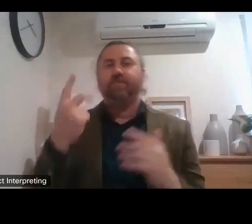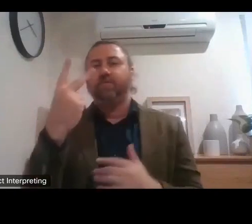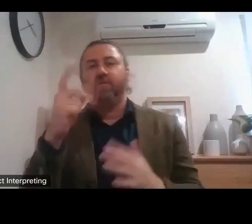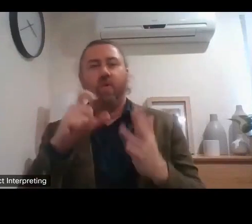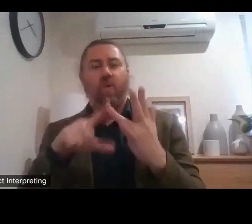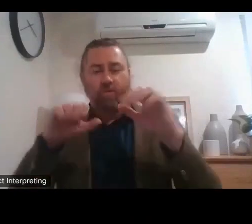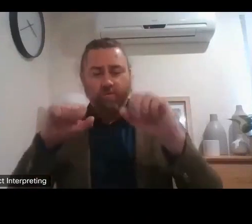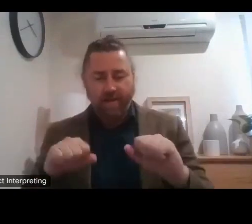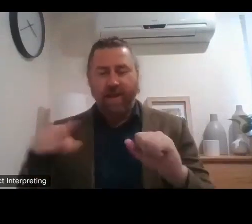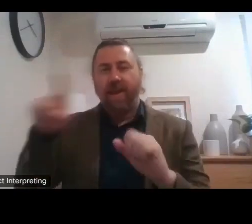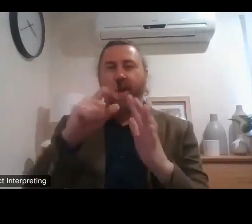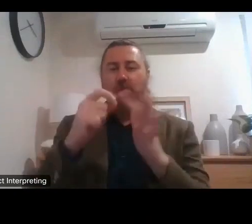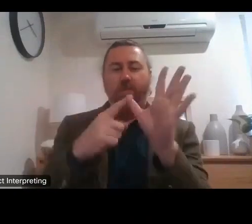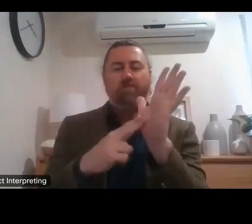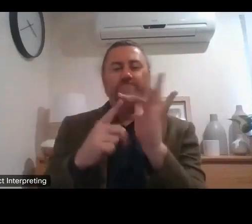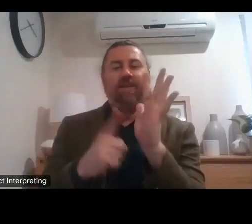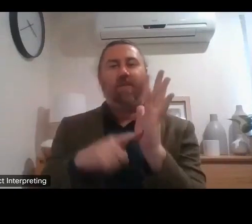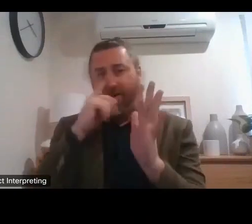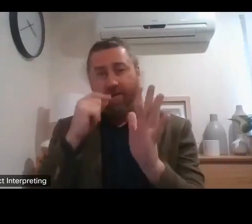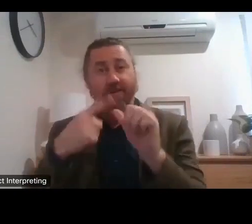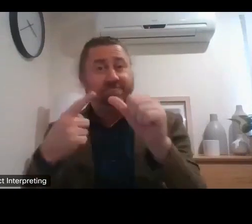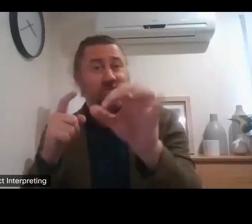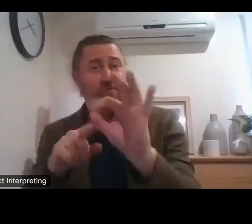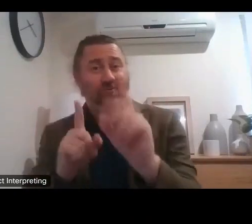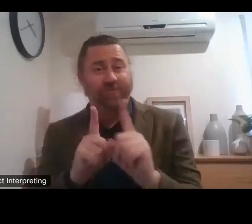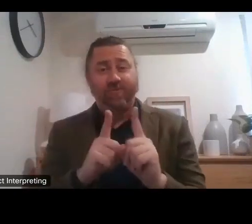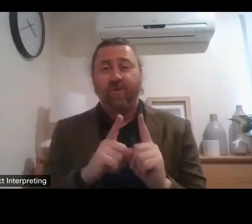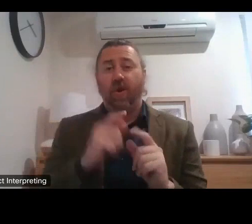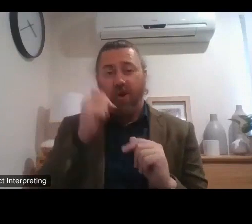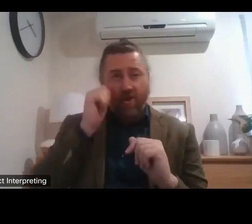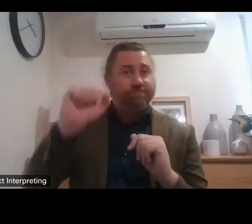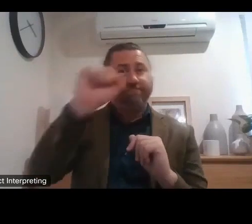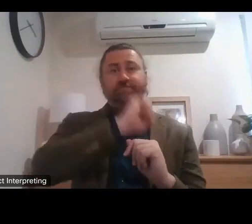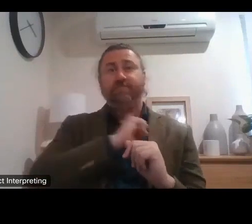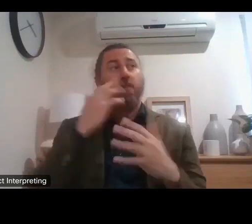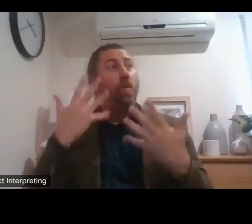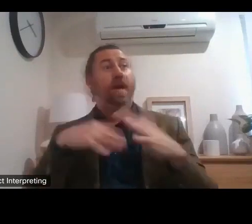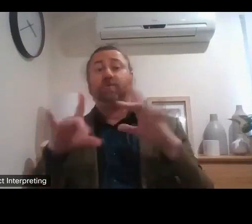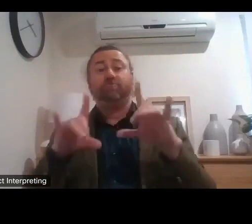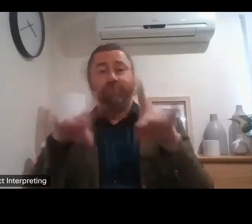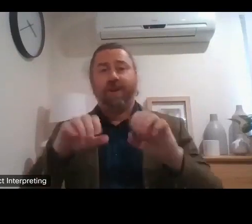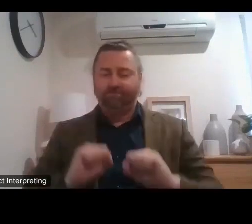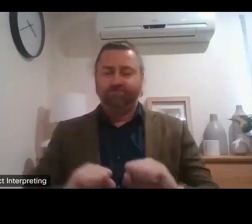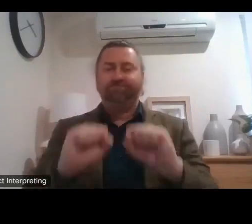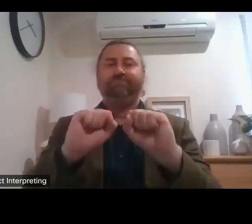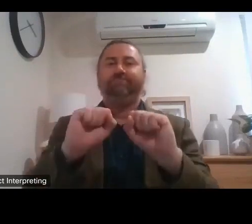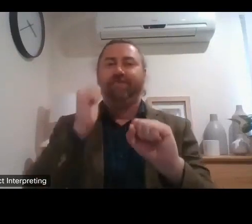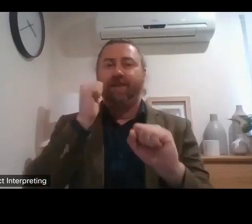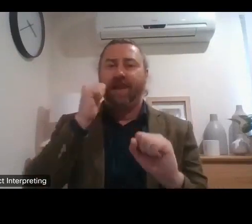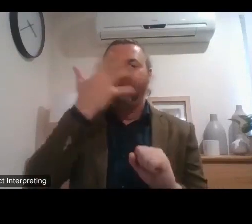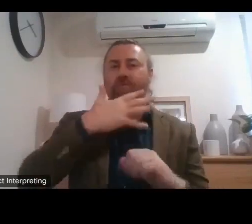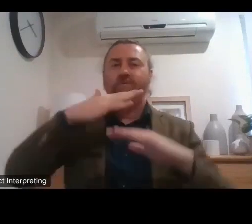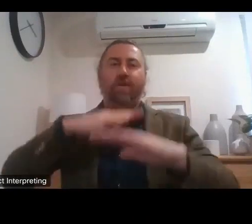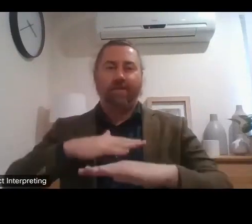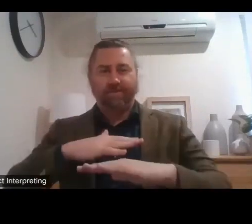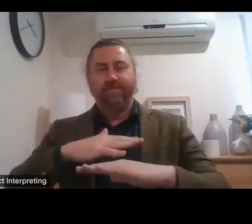questions. But first of all, I'd just like to acknowledge that wherever we are, we meet on Aboriginal land, and I pay my respects to Elders past,